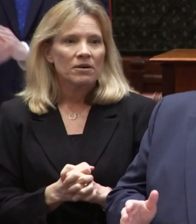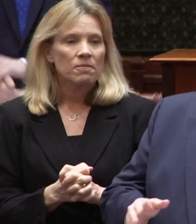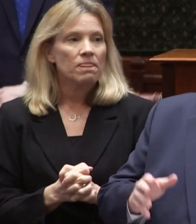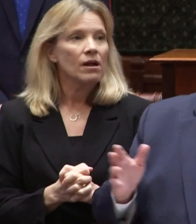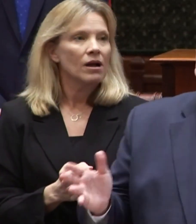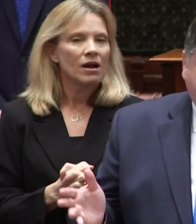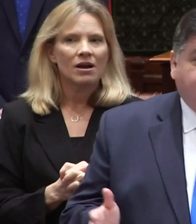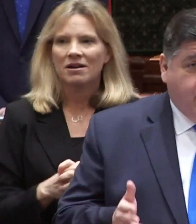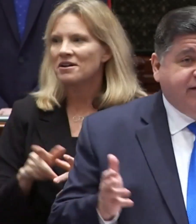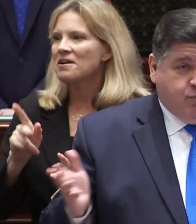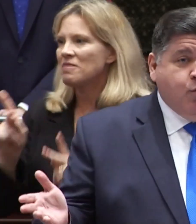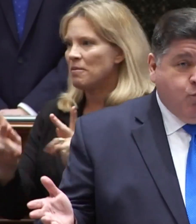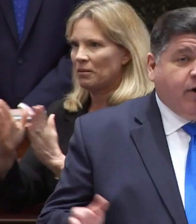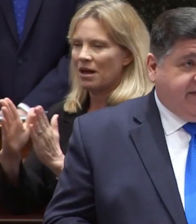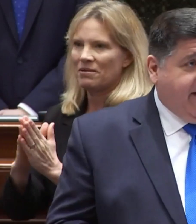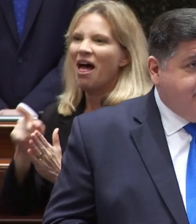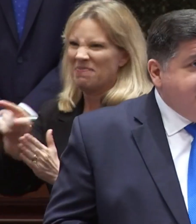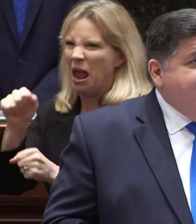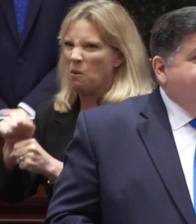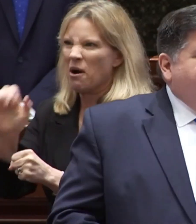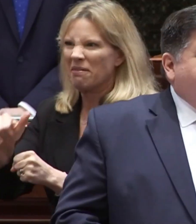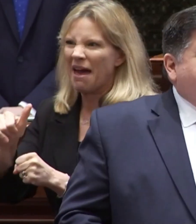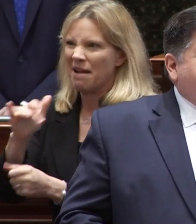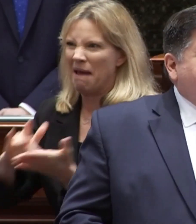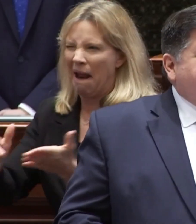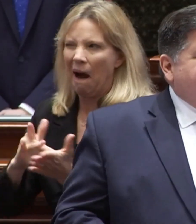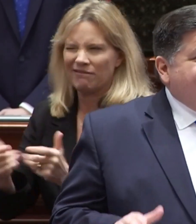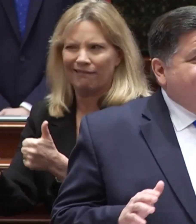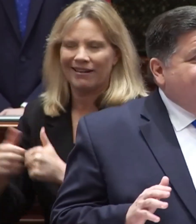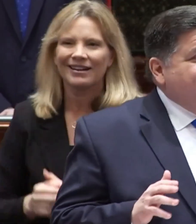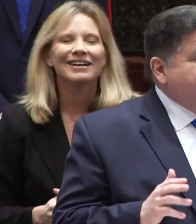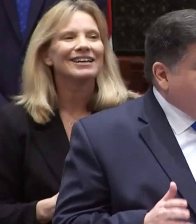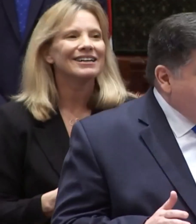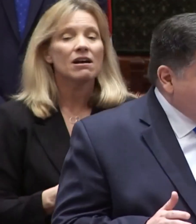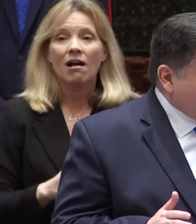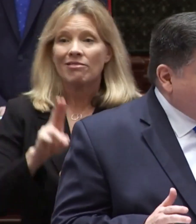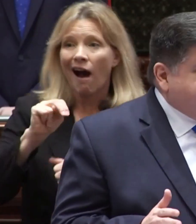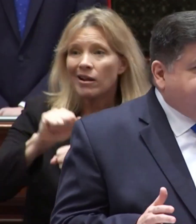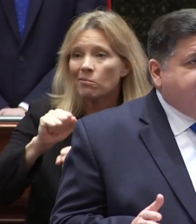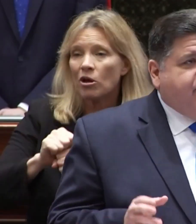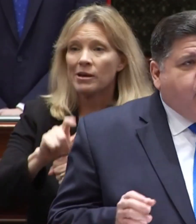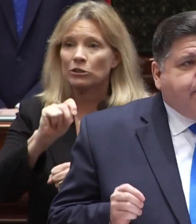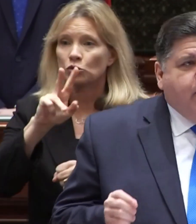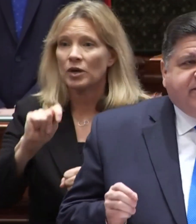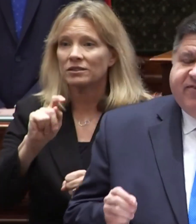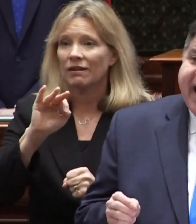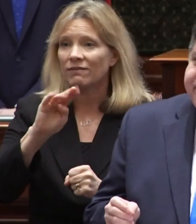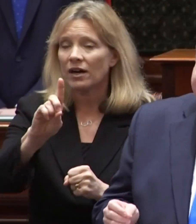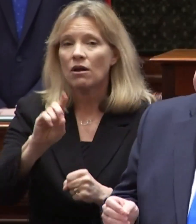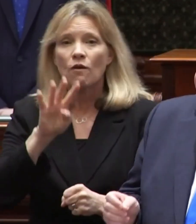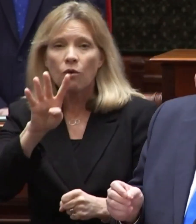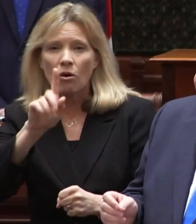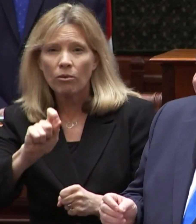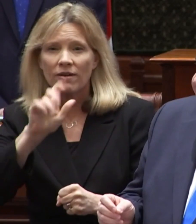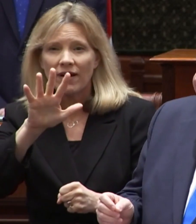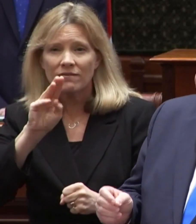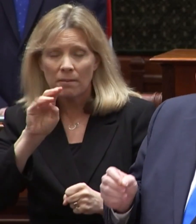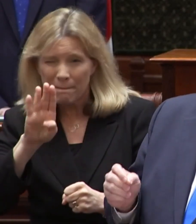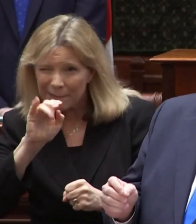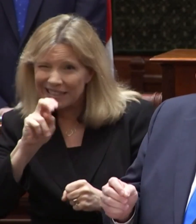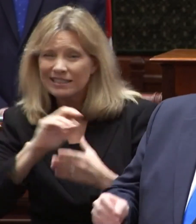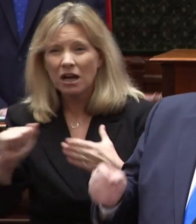The people clapping are the ones who work there. The unemployment trust fund, $4.5 billion